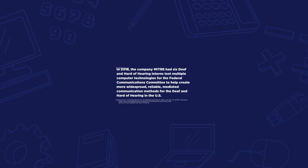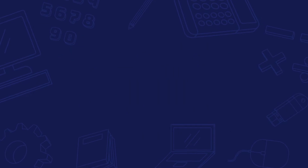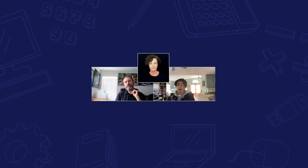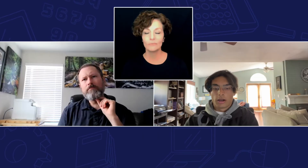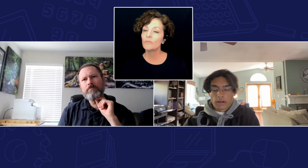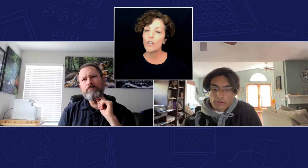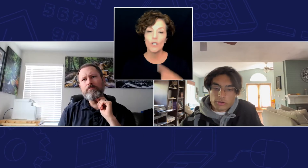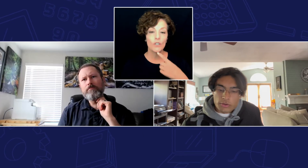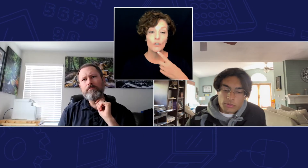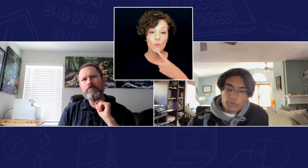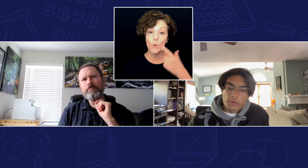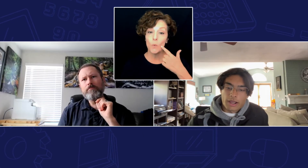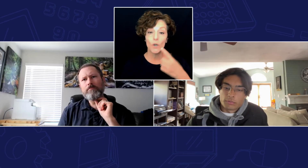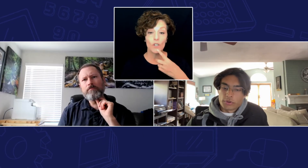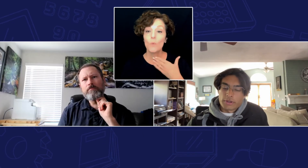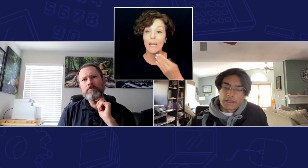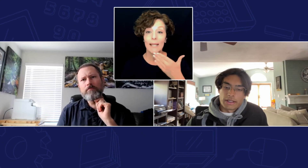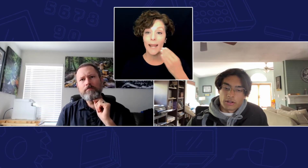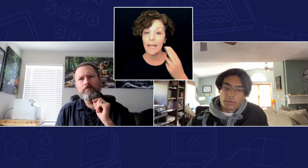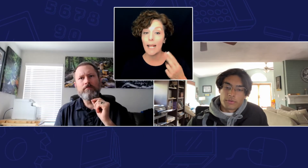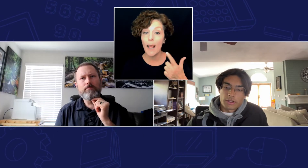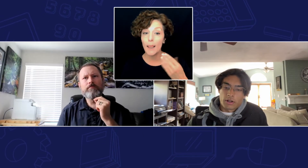do you were you in any clubs in college